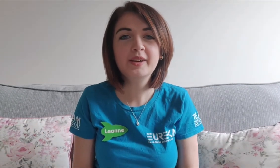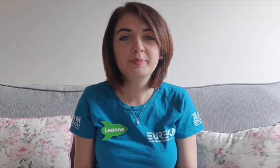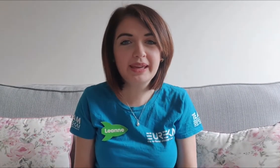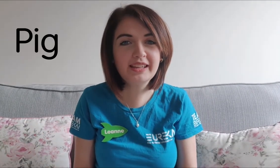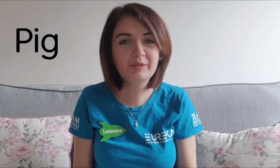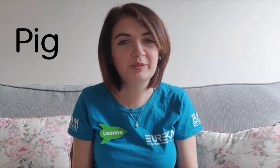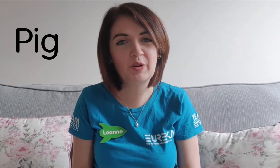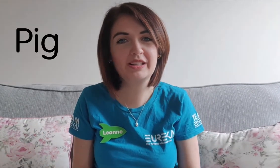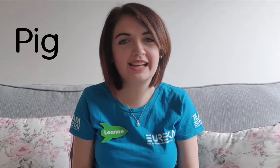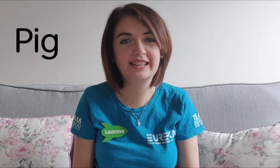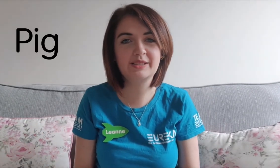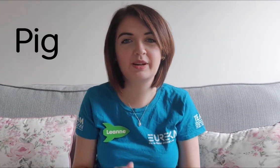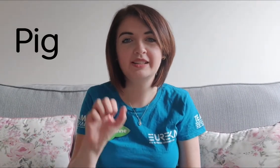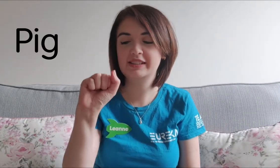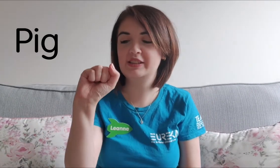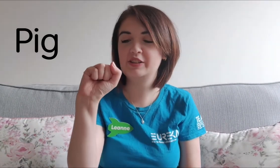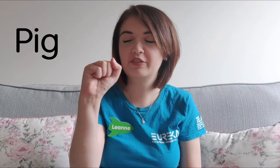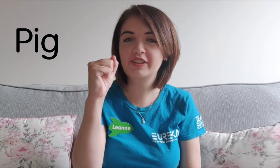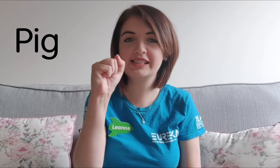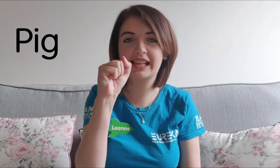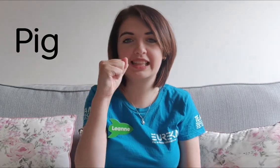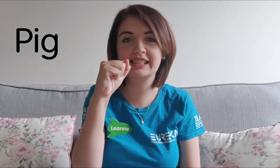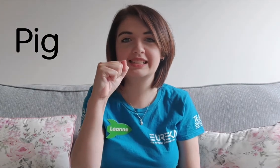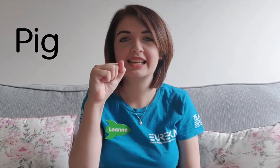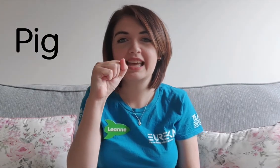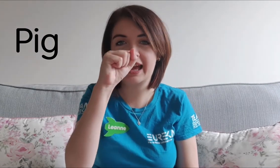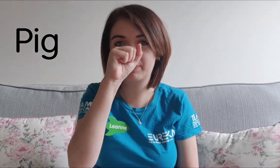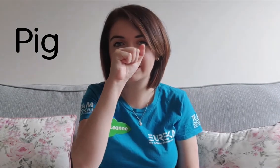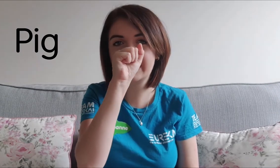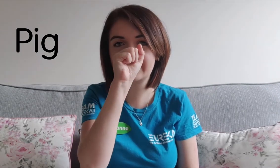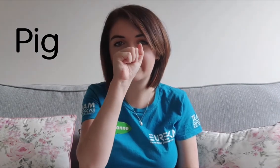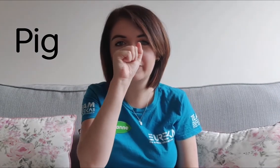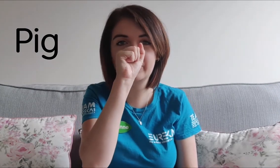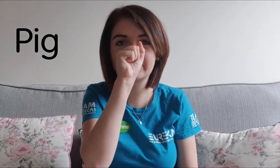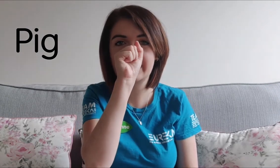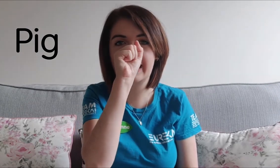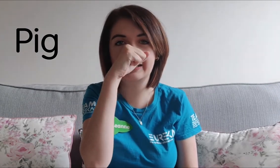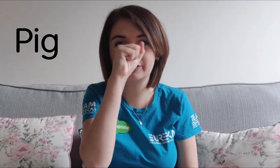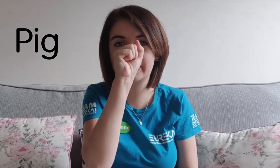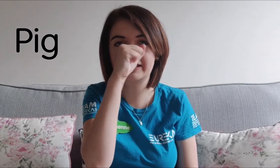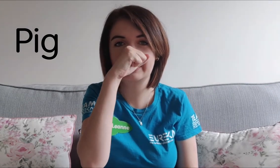Pig we've already signed this one so it's your fist like this and put it next to your nose and twist